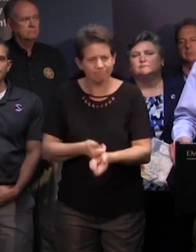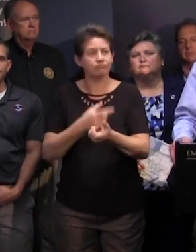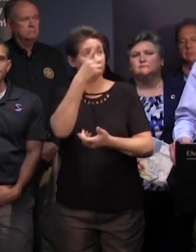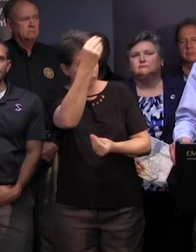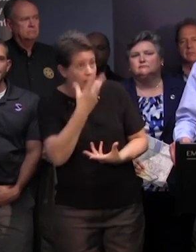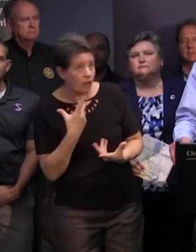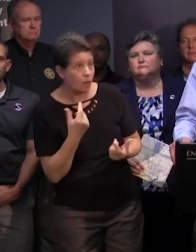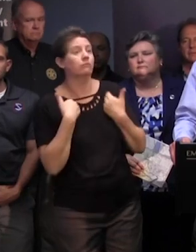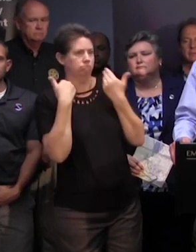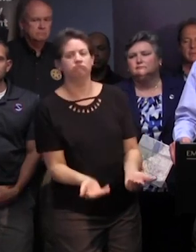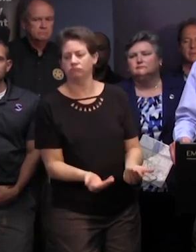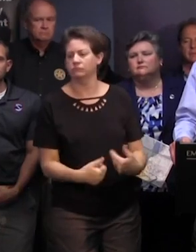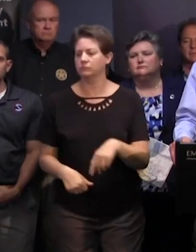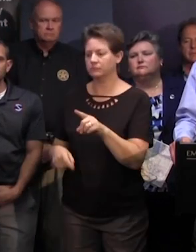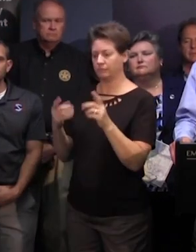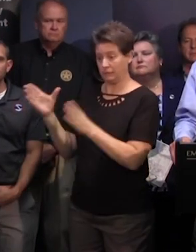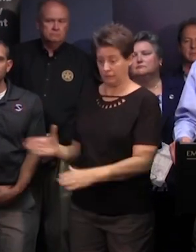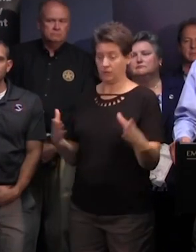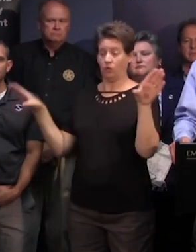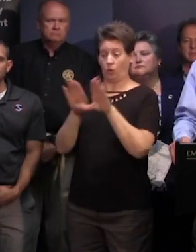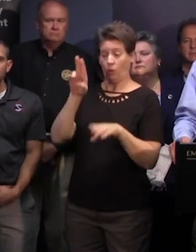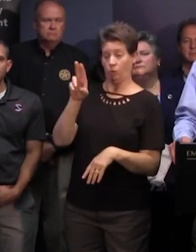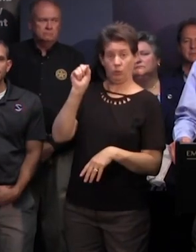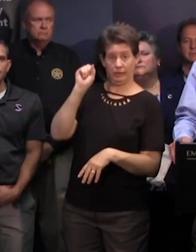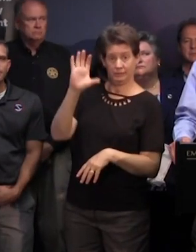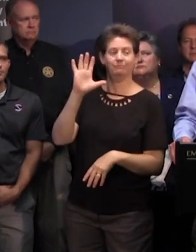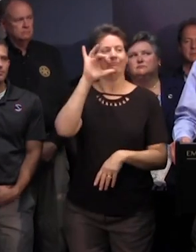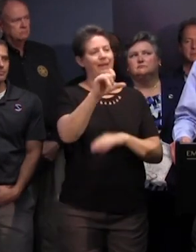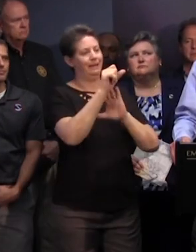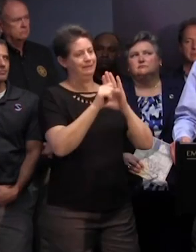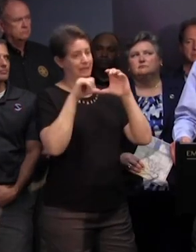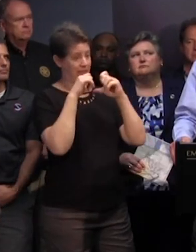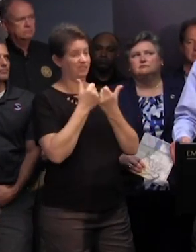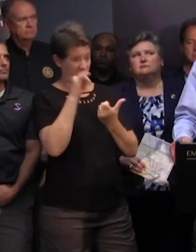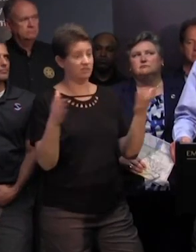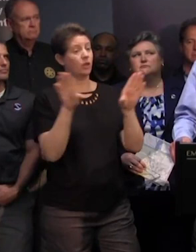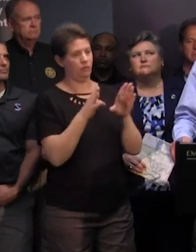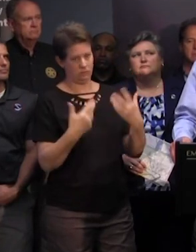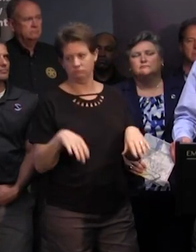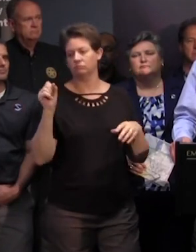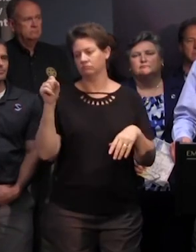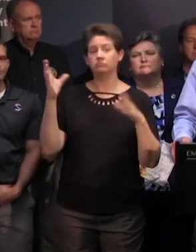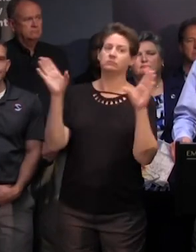enforcement yes any plans to close usc that that's the state agency yes that will be closed